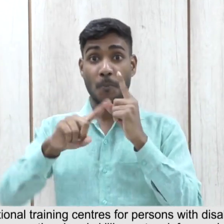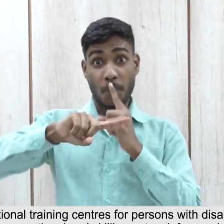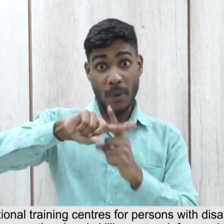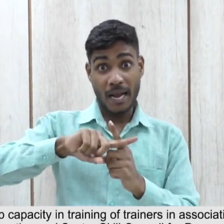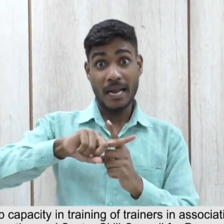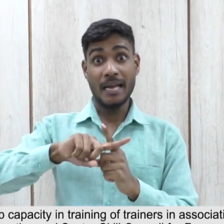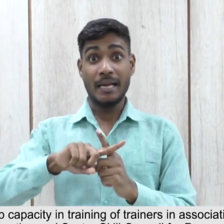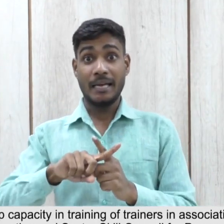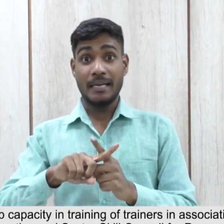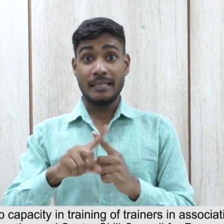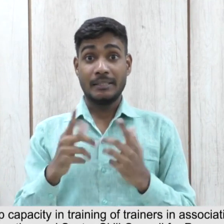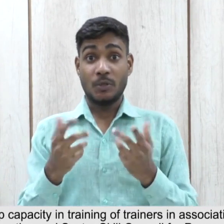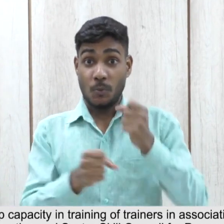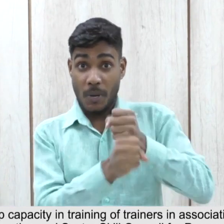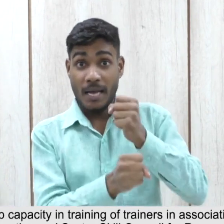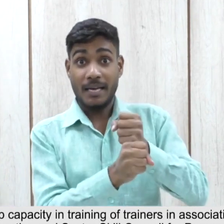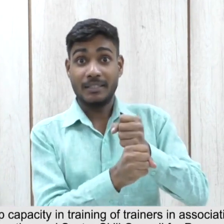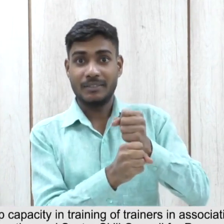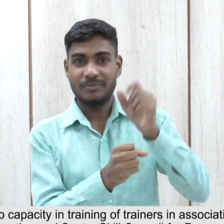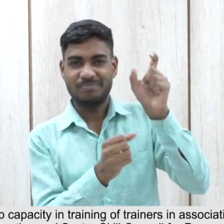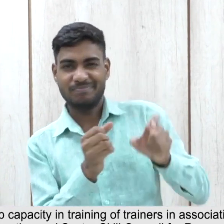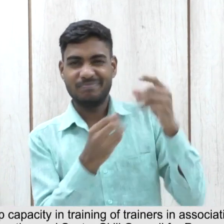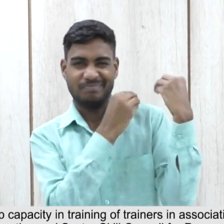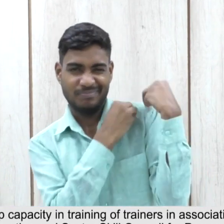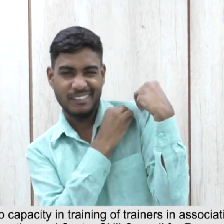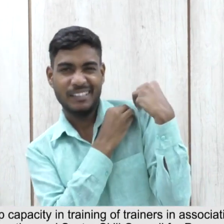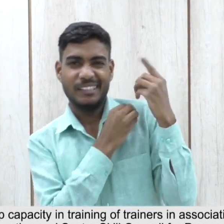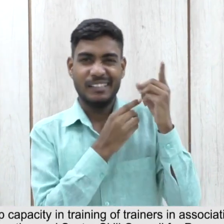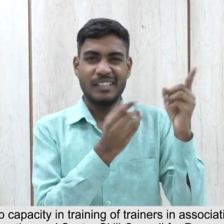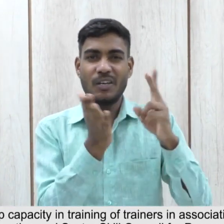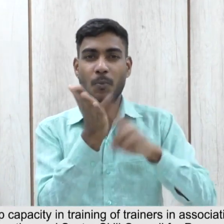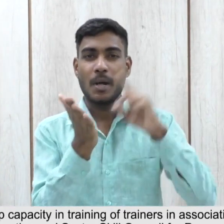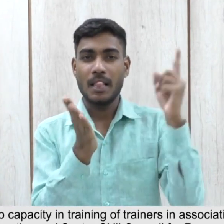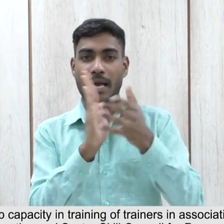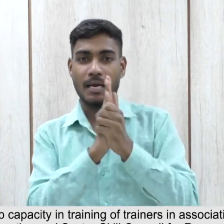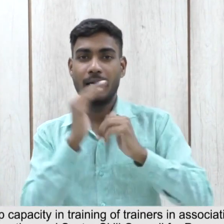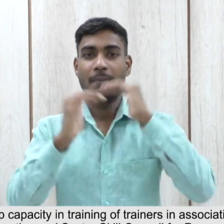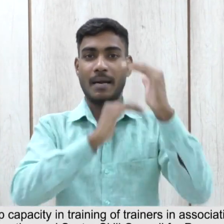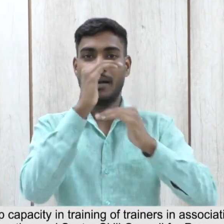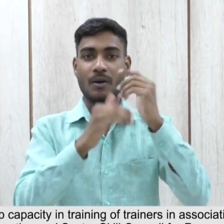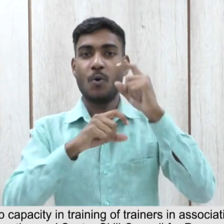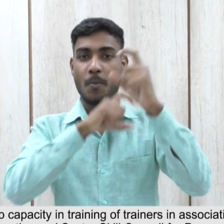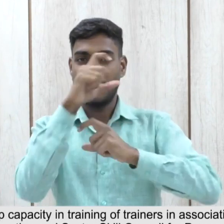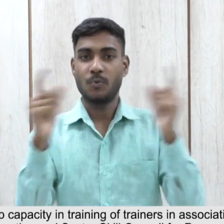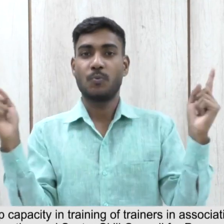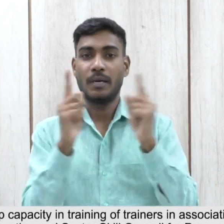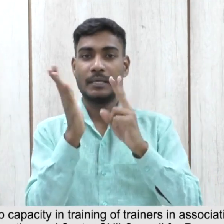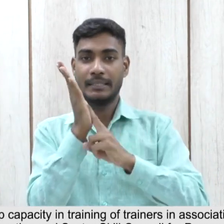Efforts will be made to develop capacity in training of trainers in association with National Skill Development